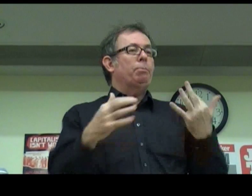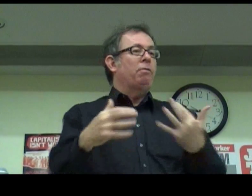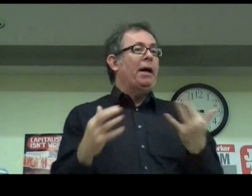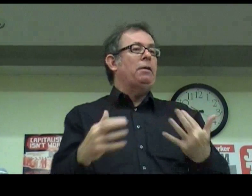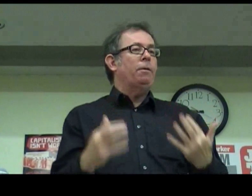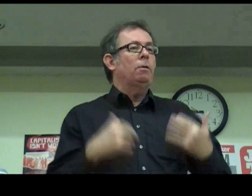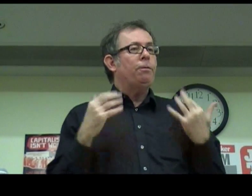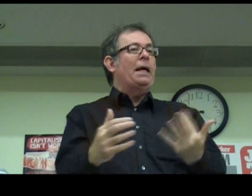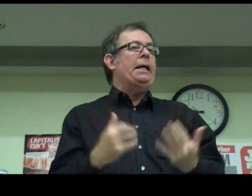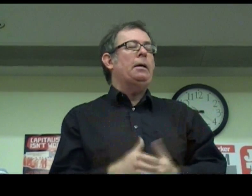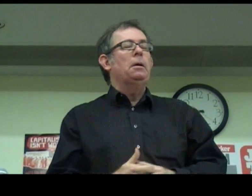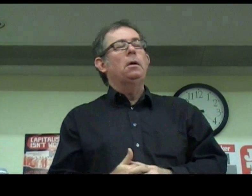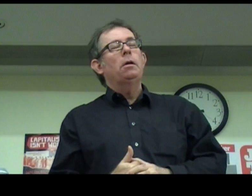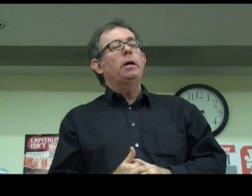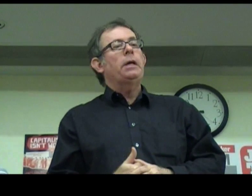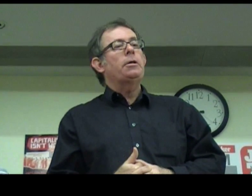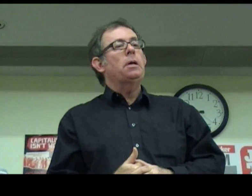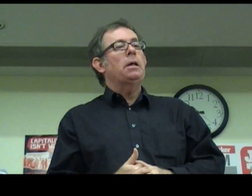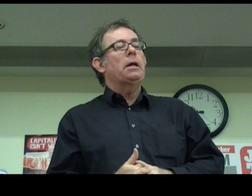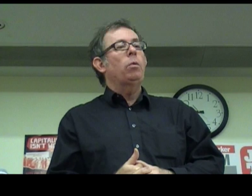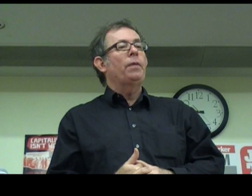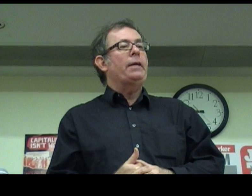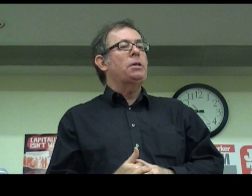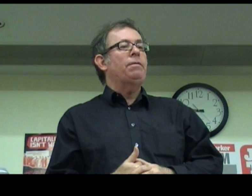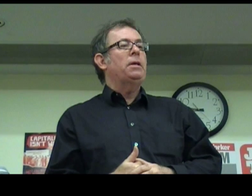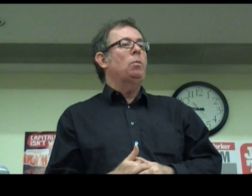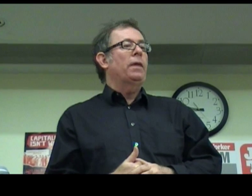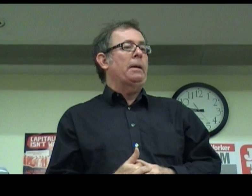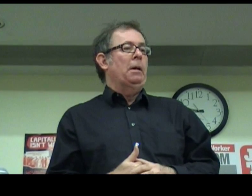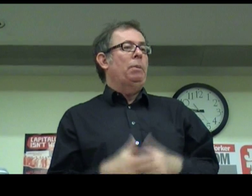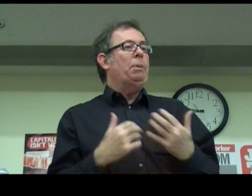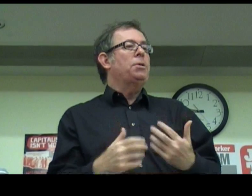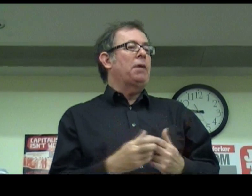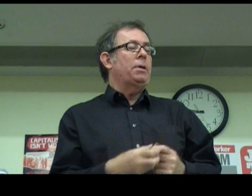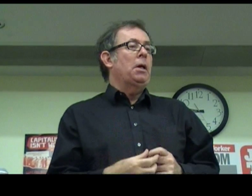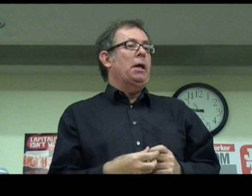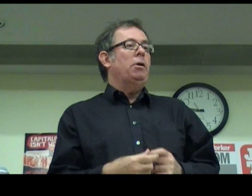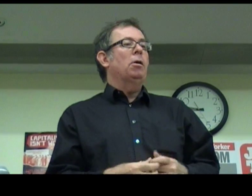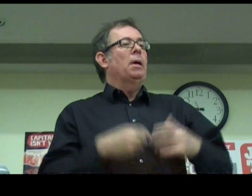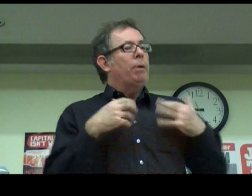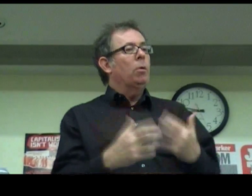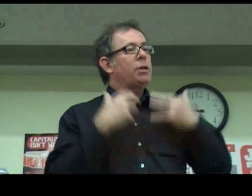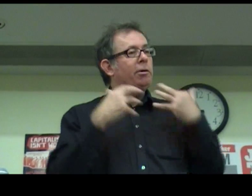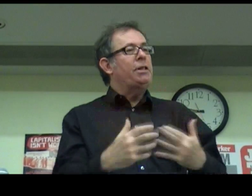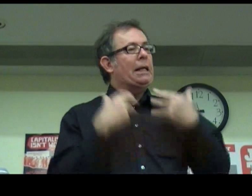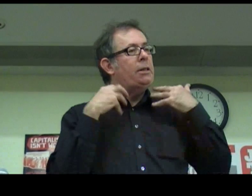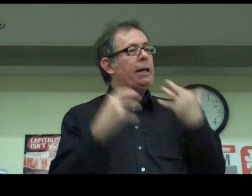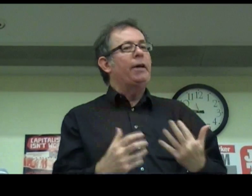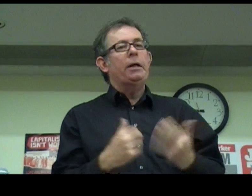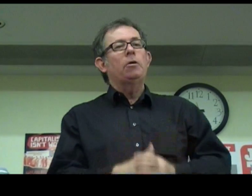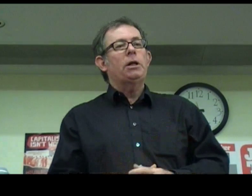provided for, fleeing what they had suffered and what their people had suffered in Europe, but also critically to the ideological